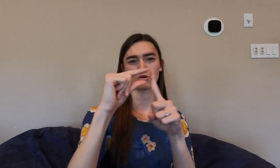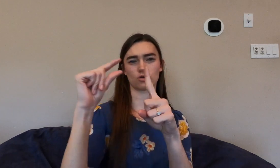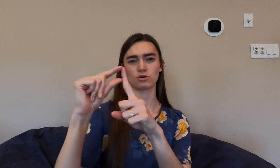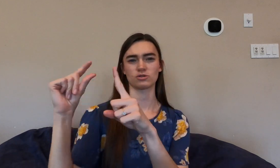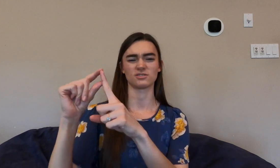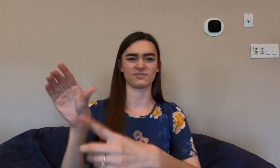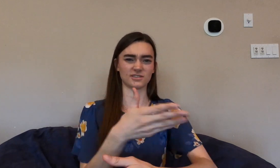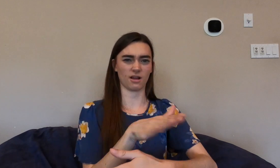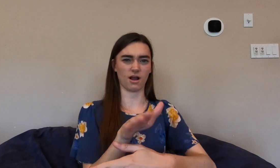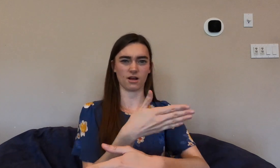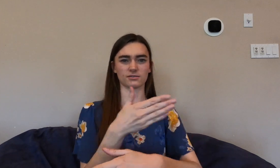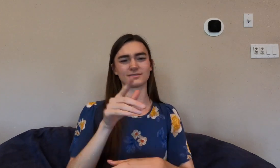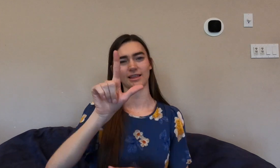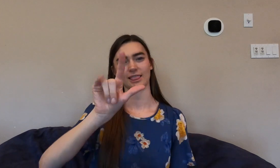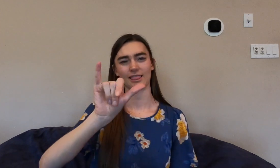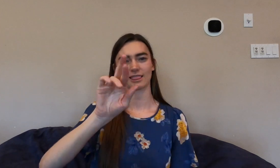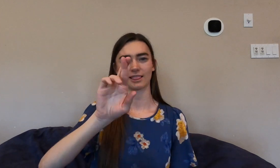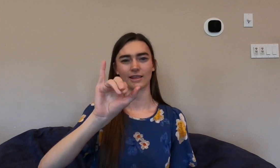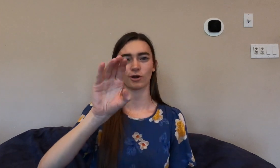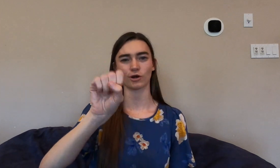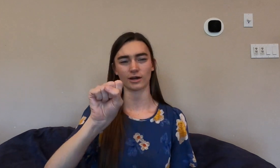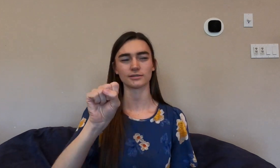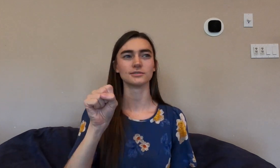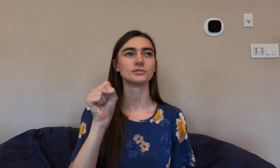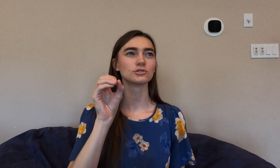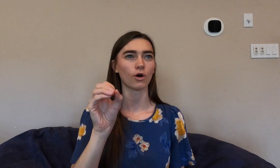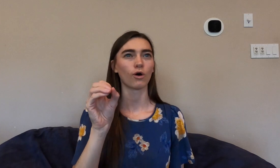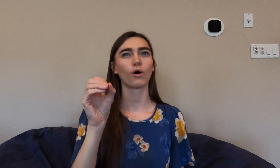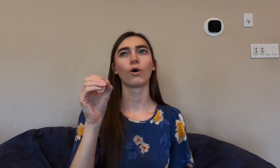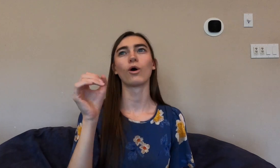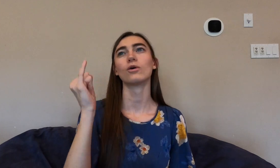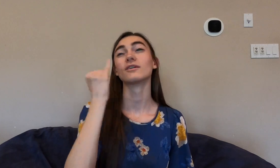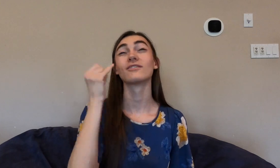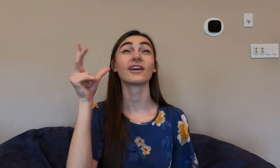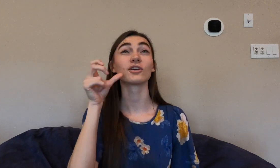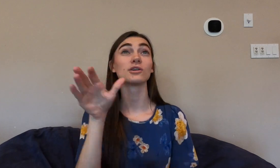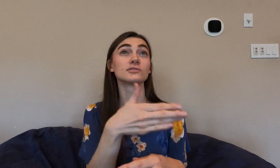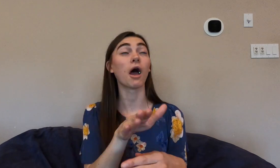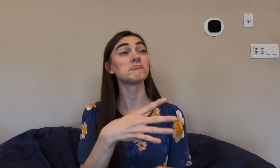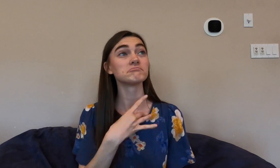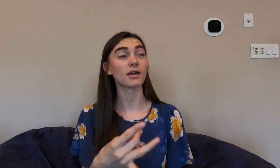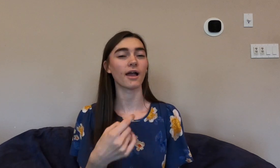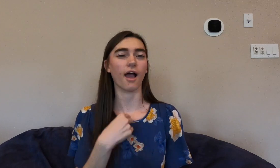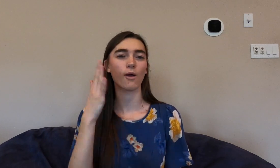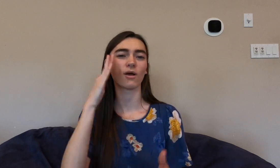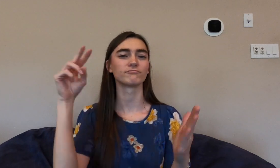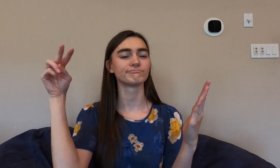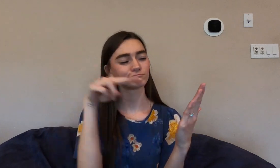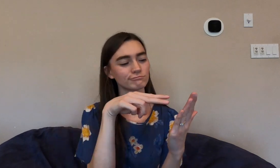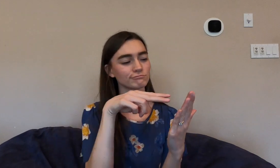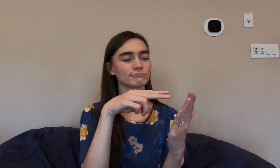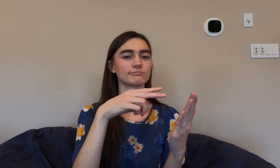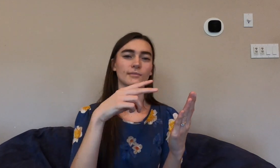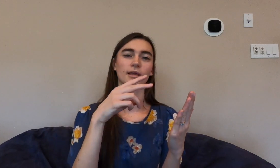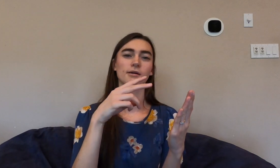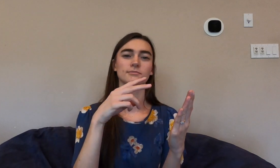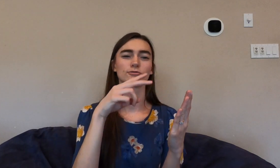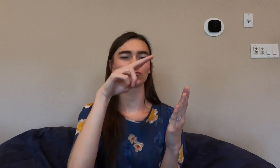hear words in songs, the lyrics. So if I hear a song I like I'll look up. I'll